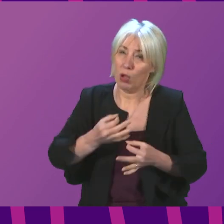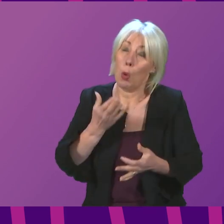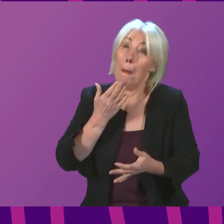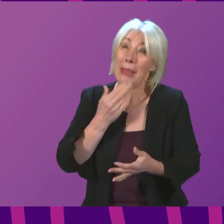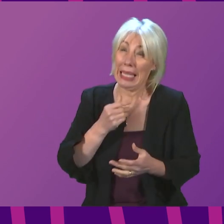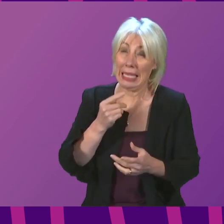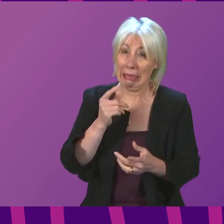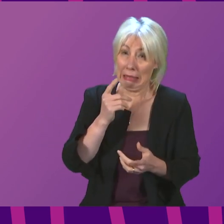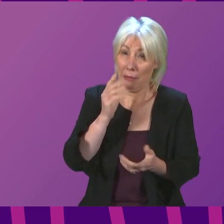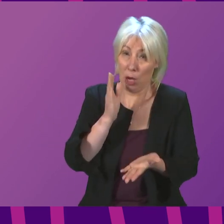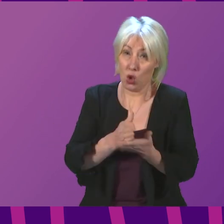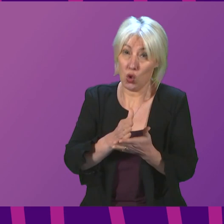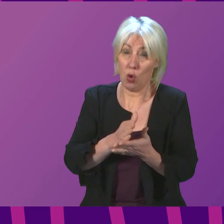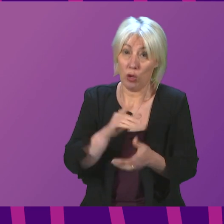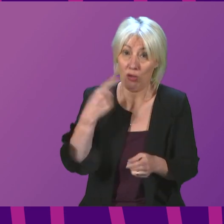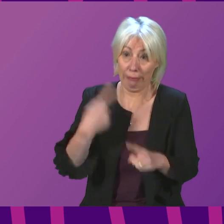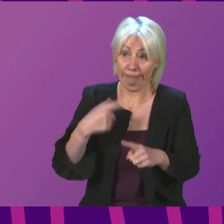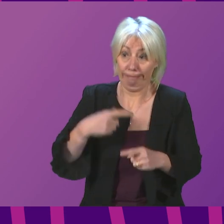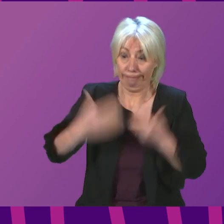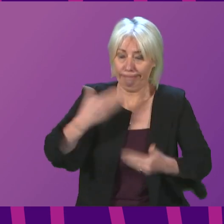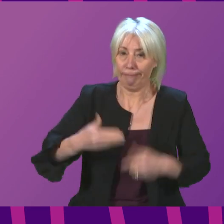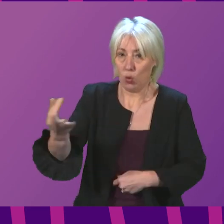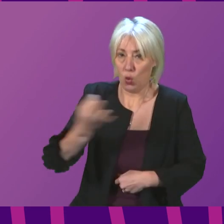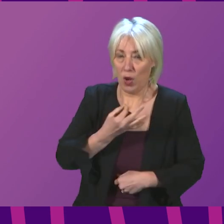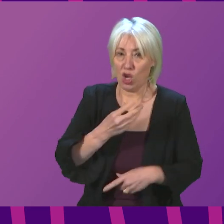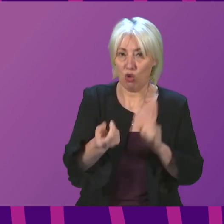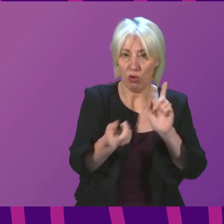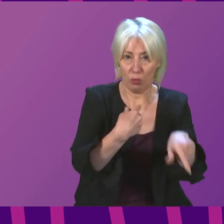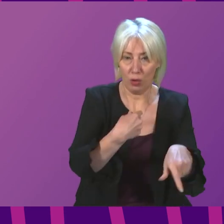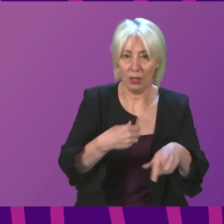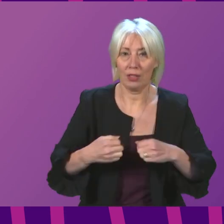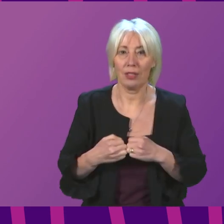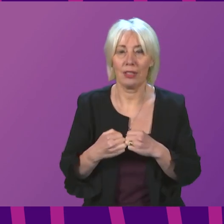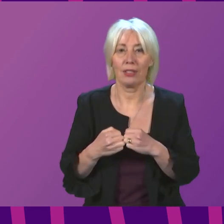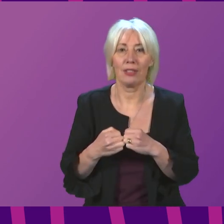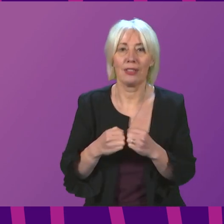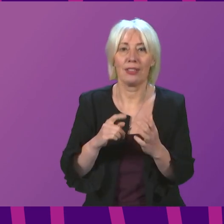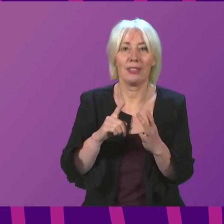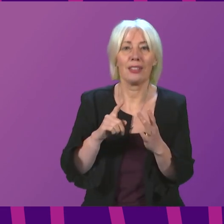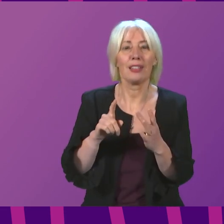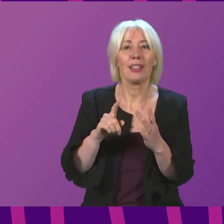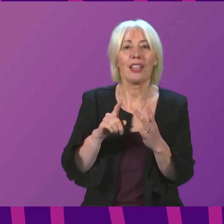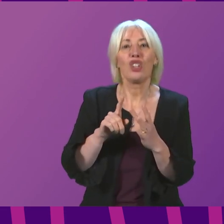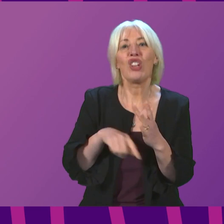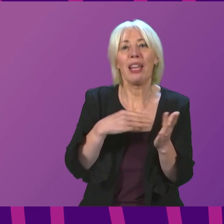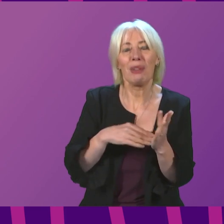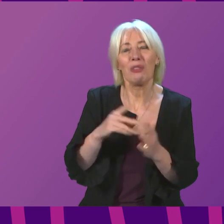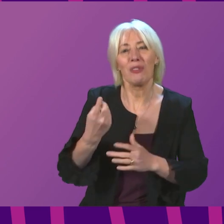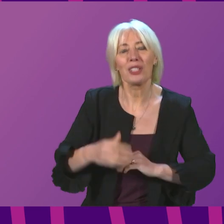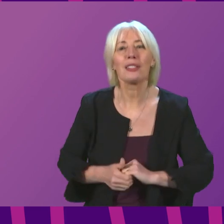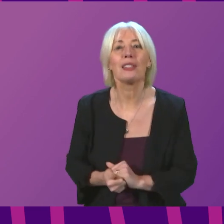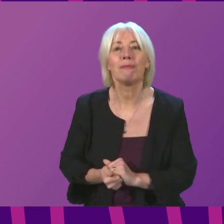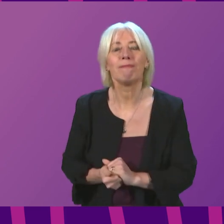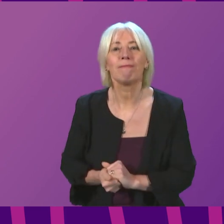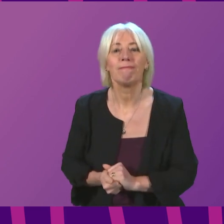grateful if we could pick up the pace. call Jenny Minto to be followed by Megan Gallacher. Thank you, the President.